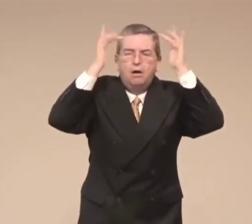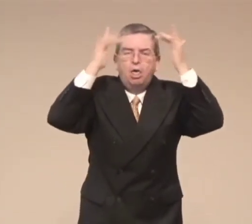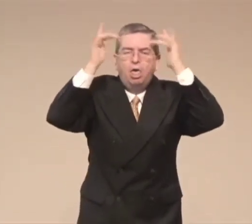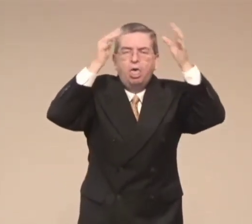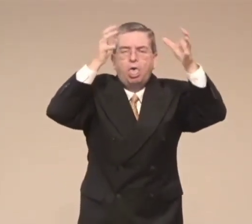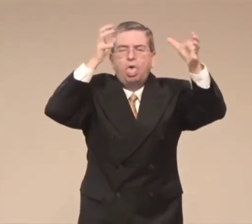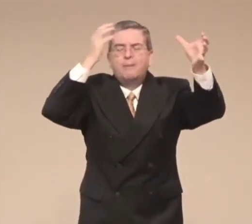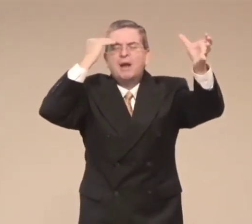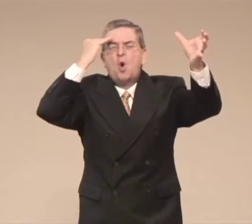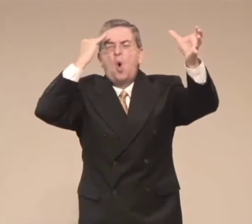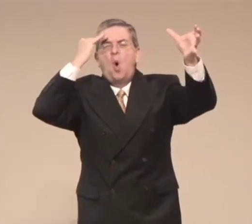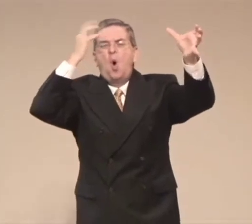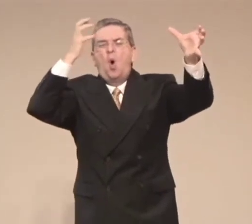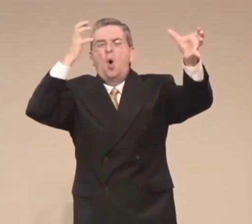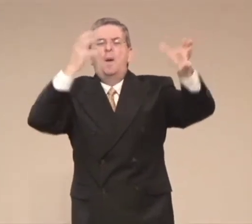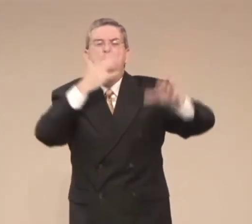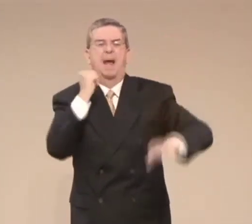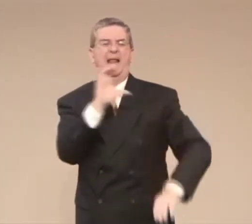This has nothing to do